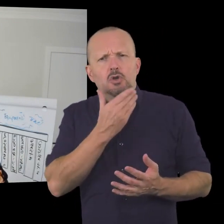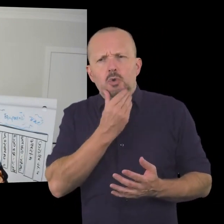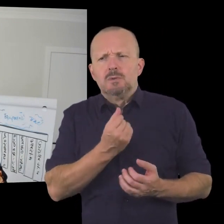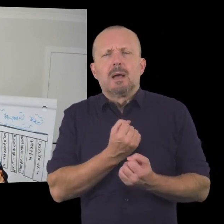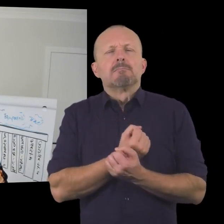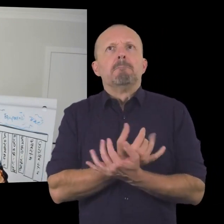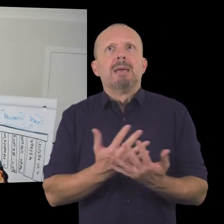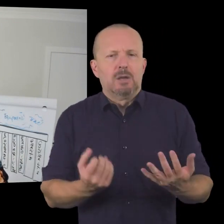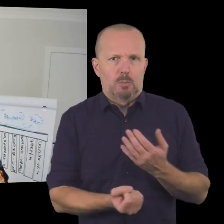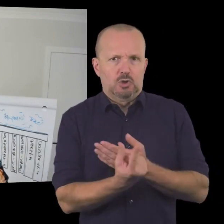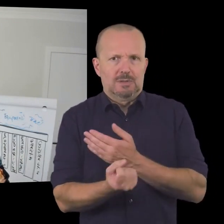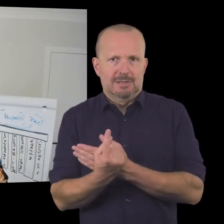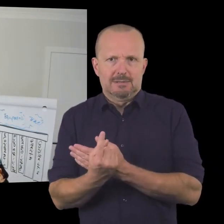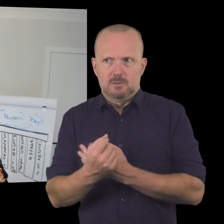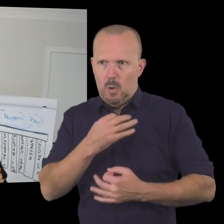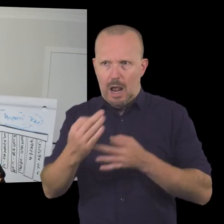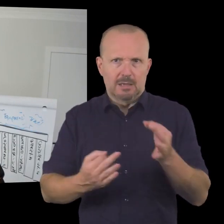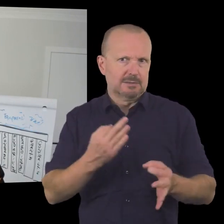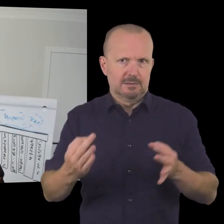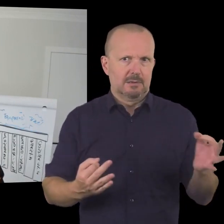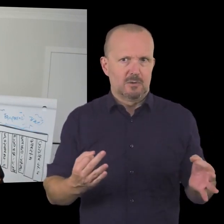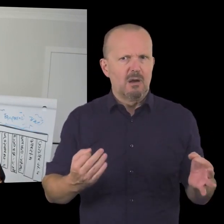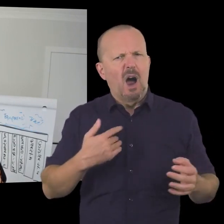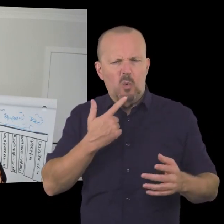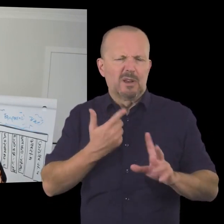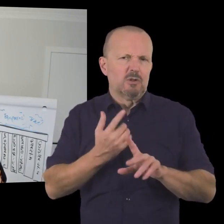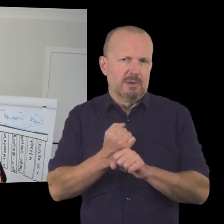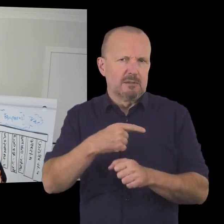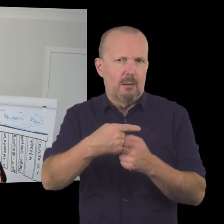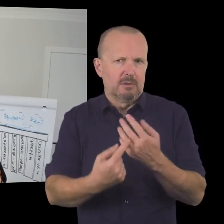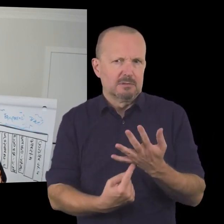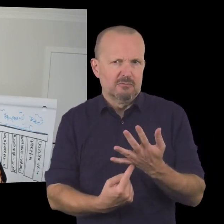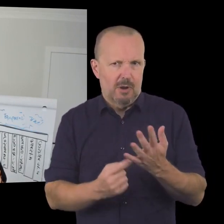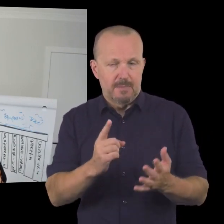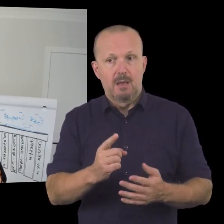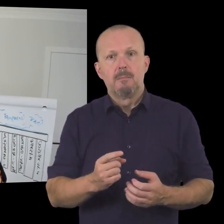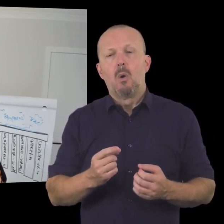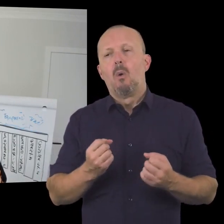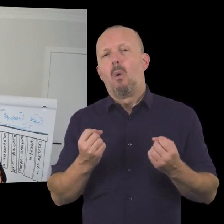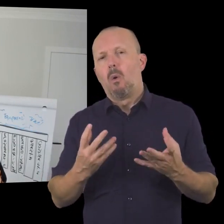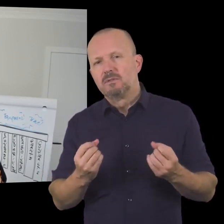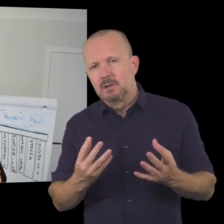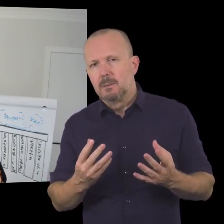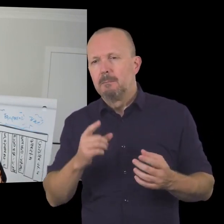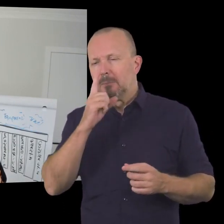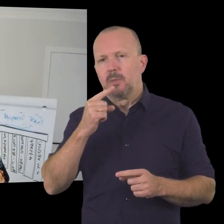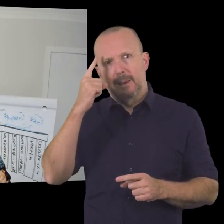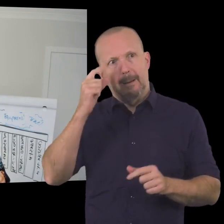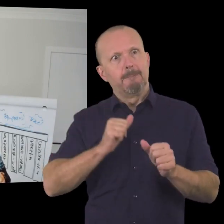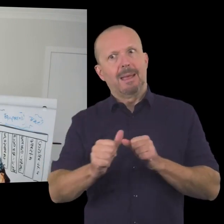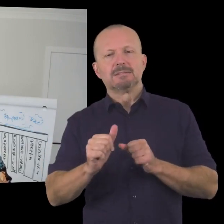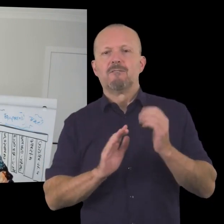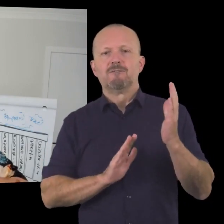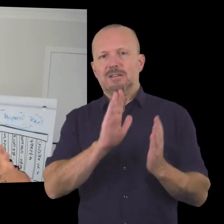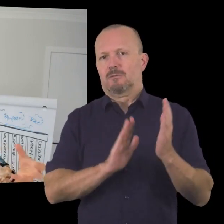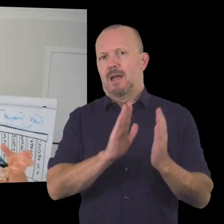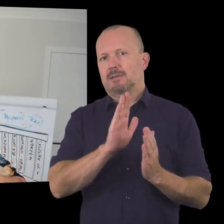opportunities as you possibly can and i'm going to talk about a couple in just a second uh but often face-to-face is thought of as the main